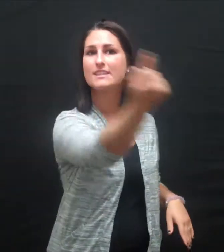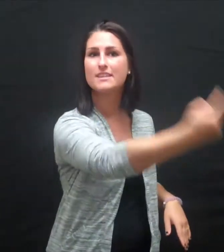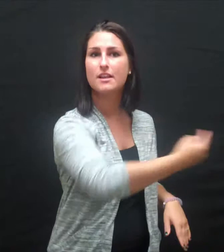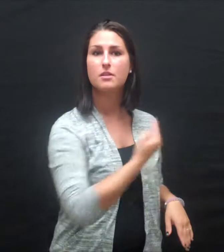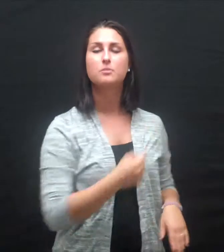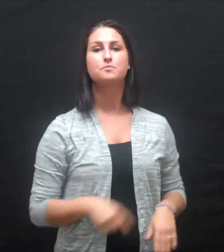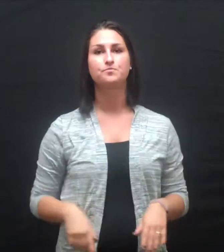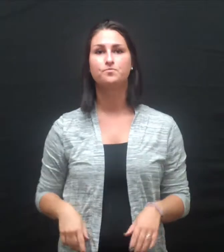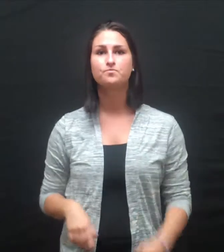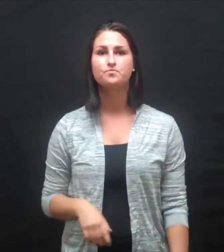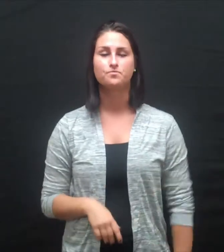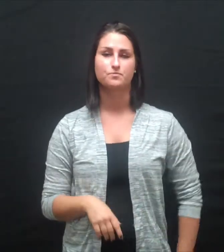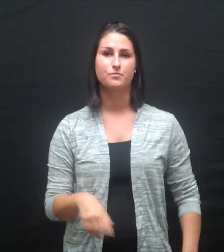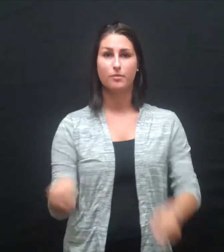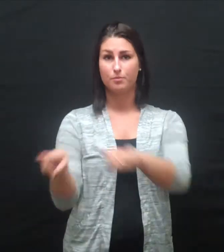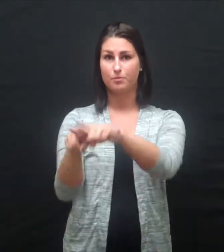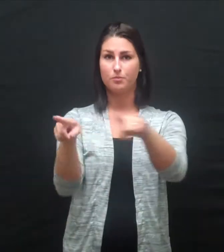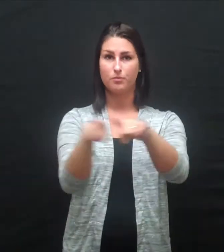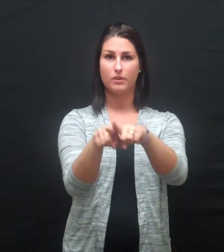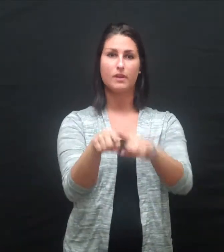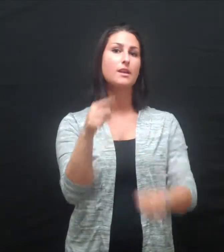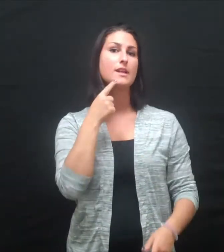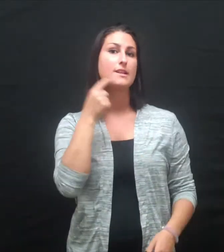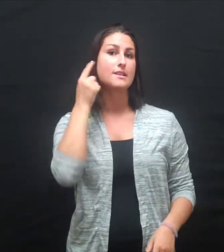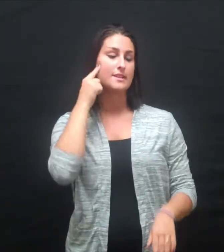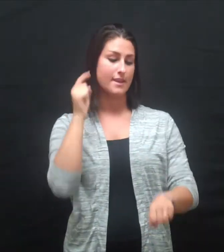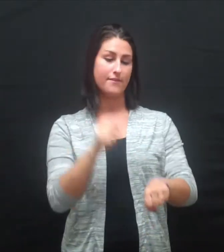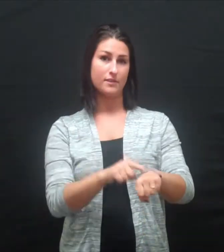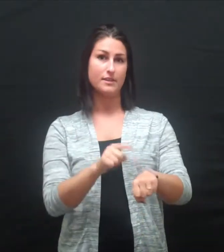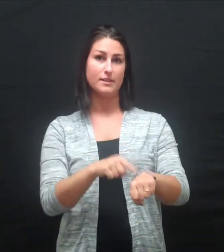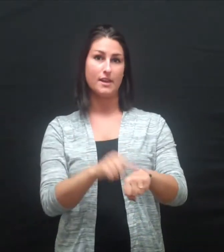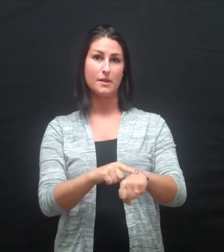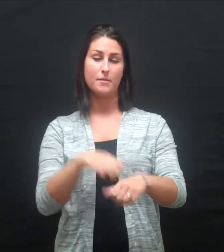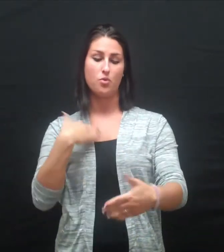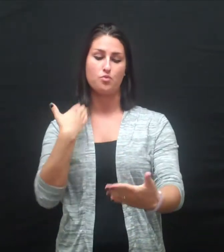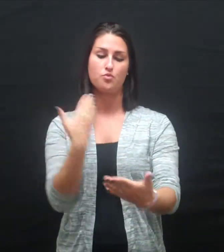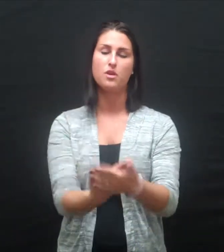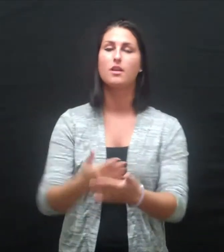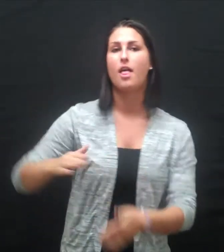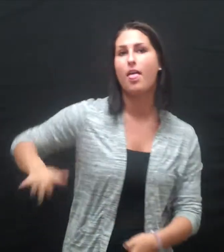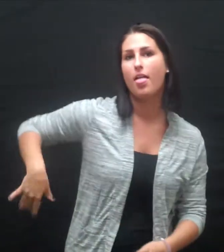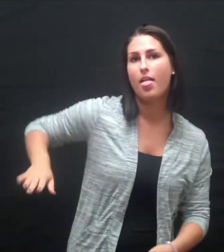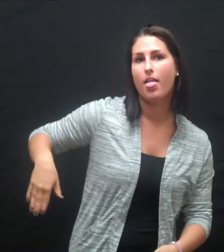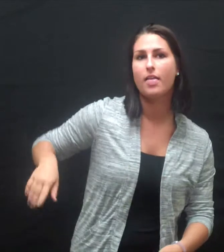I have also learned about deaf time, which is when the deaf arrive late and stay late at events.